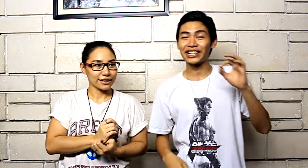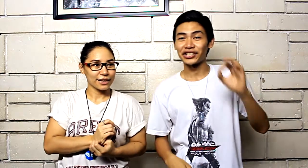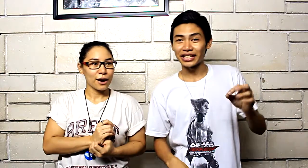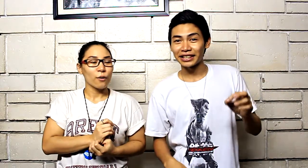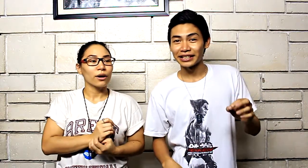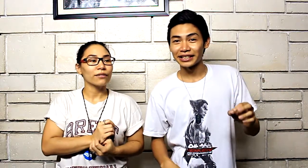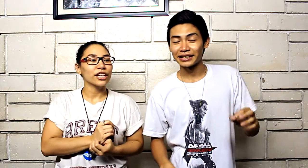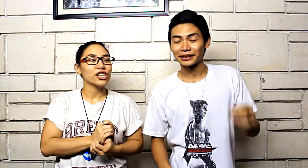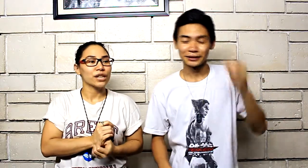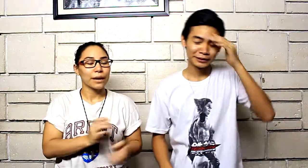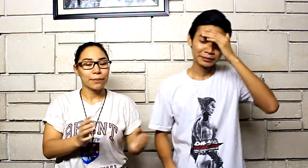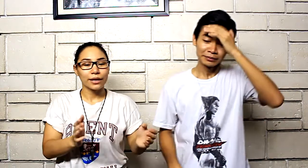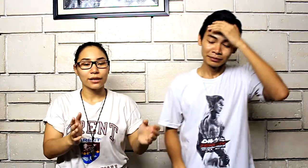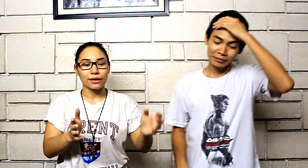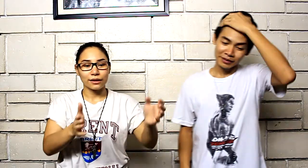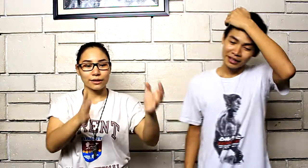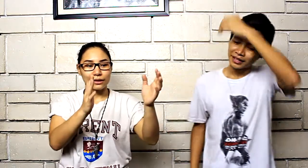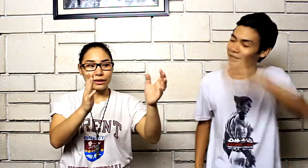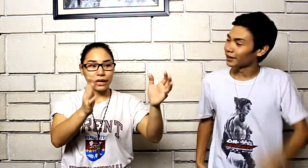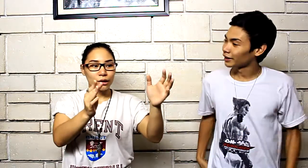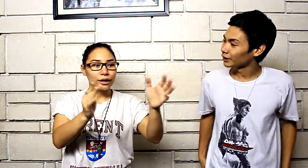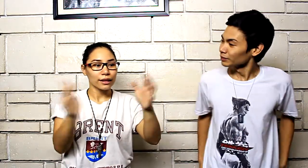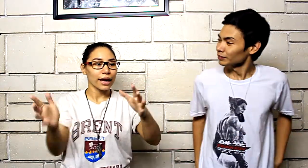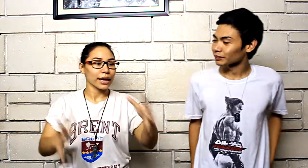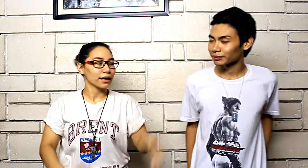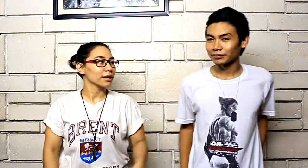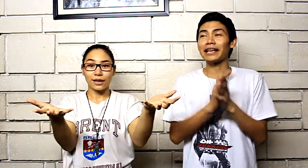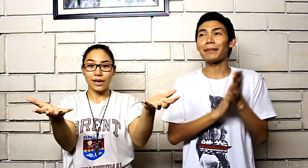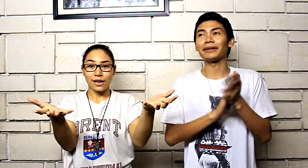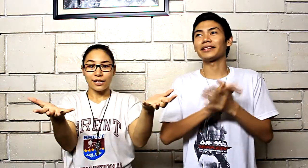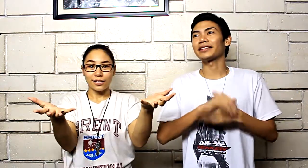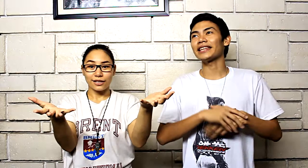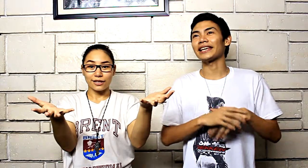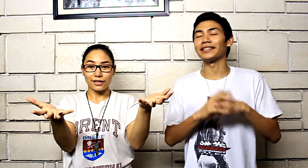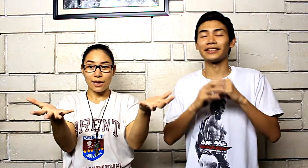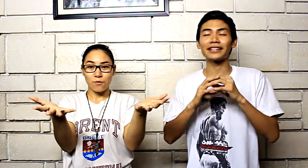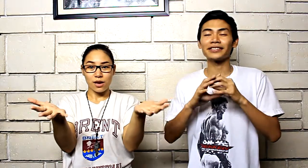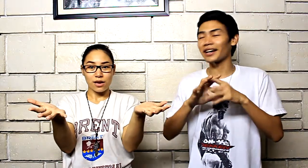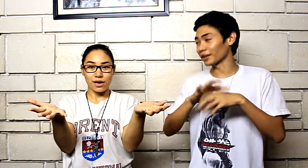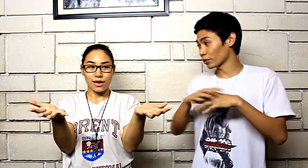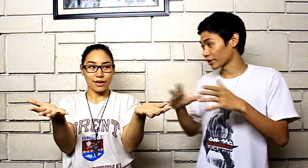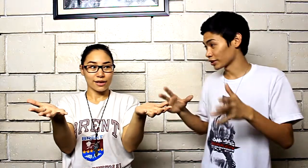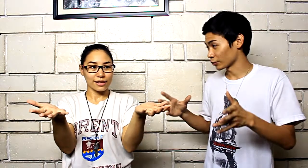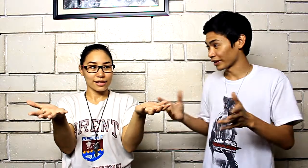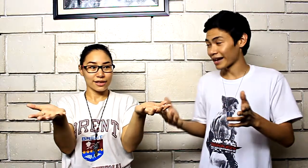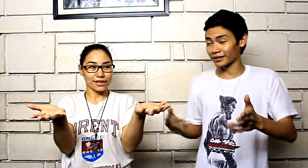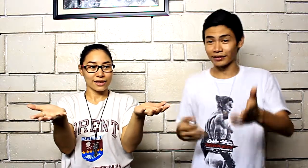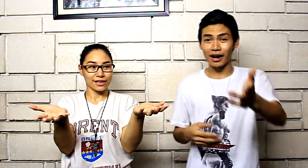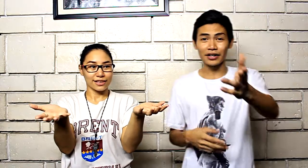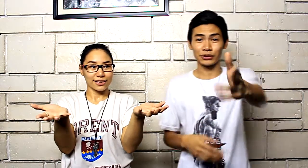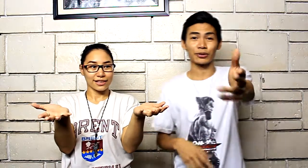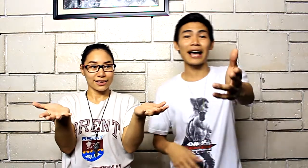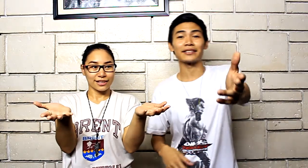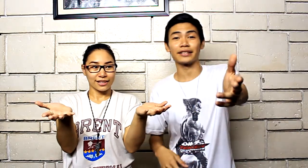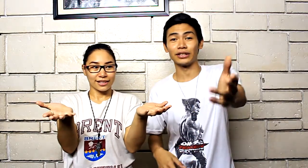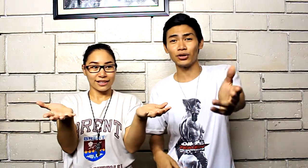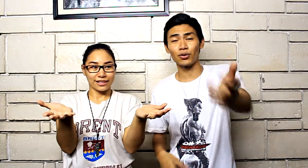shit what if they shape it? they look alike yeah but the thing is that's not the question we're asking the audience we're asking you